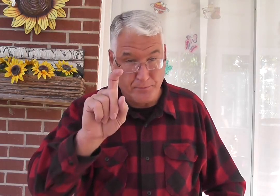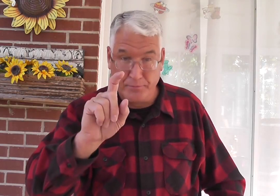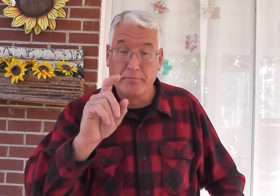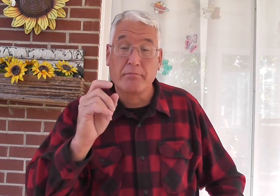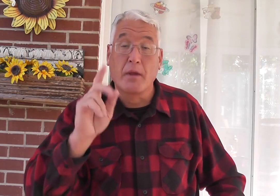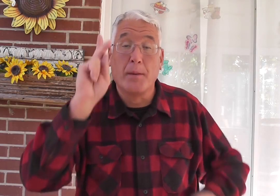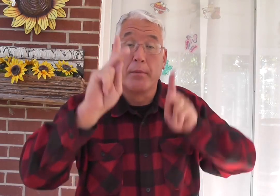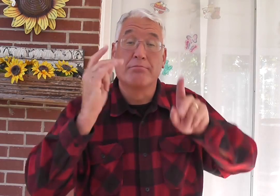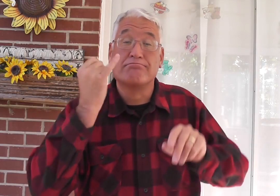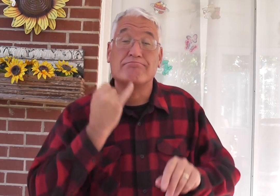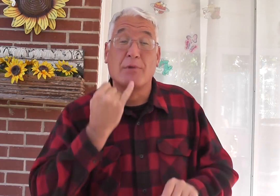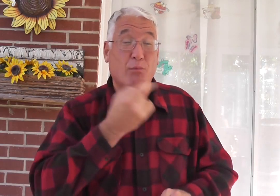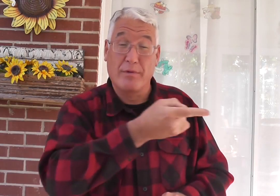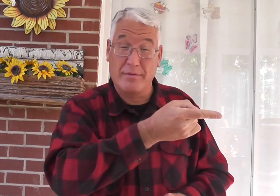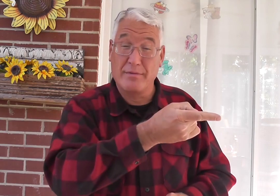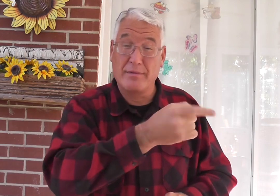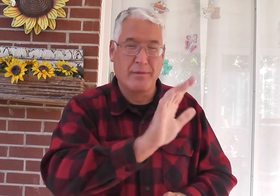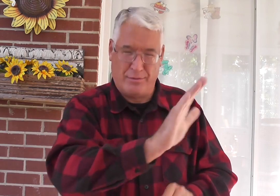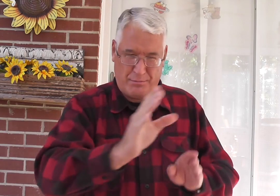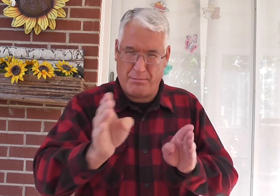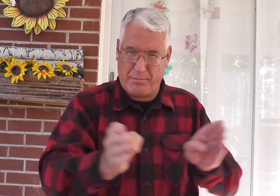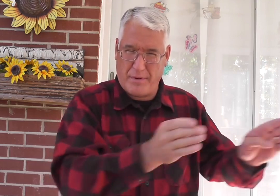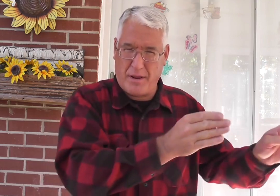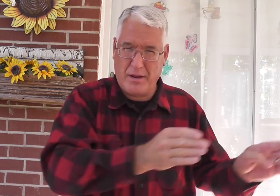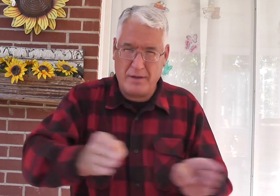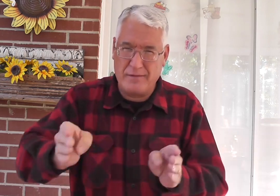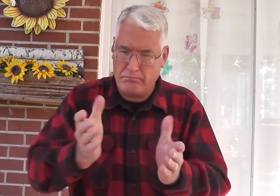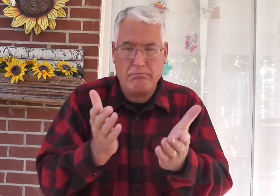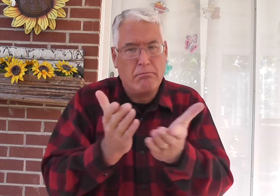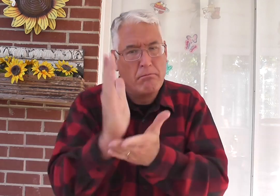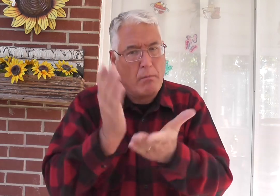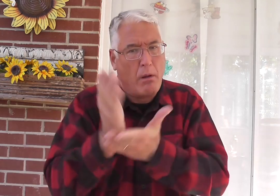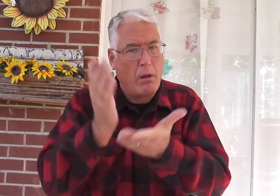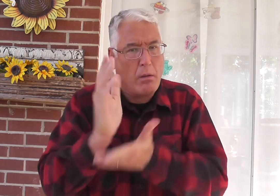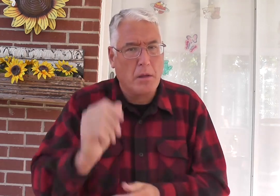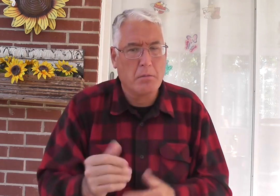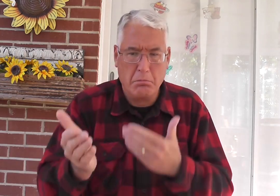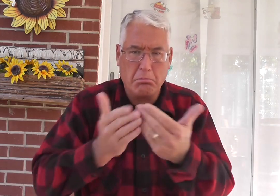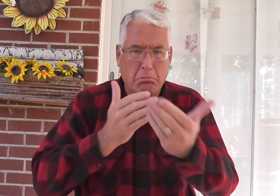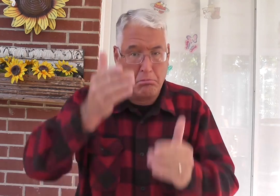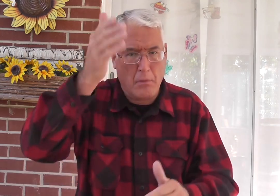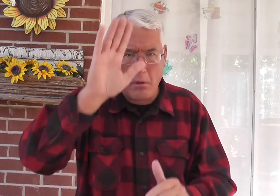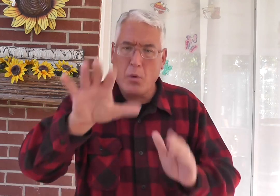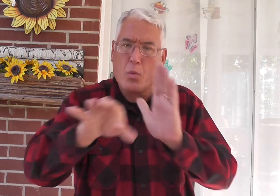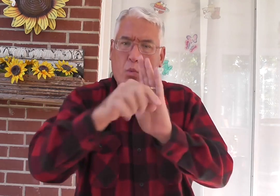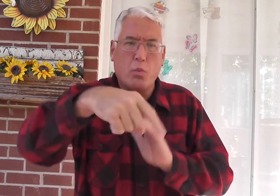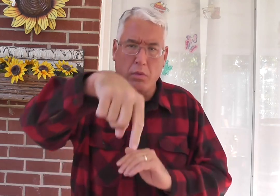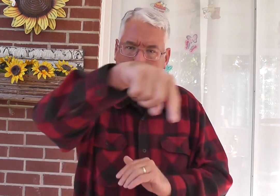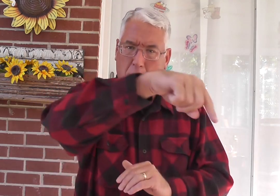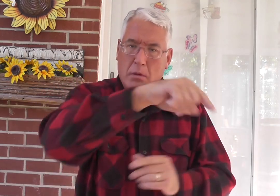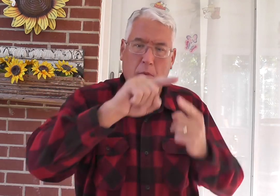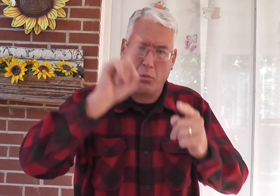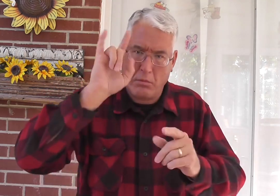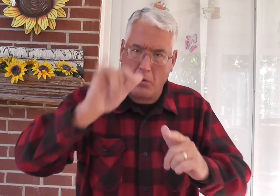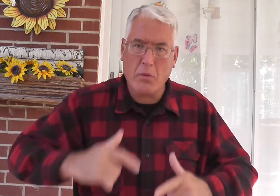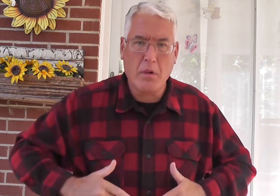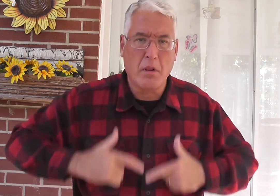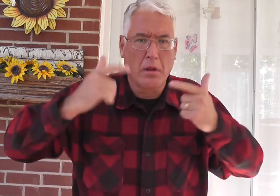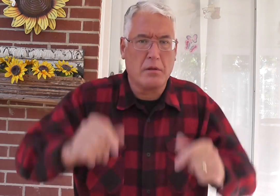Question. Did the people of Israel, was their behavior, was it right? Was it okay, even though they were